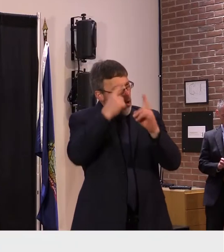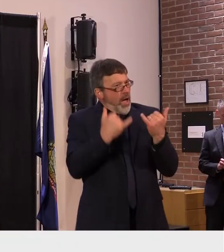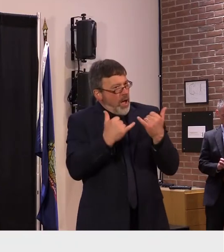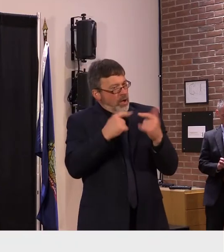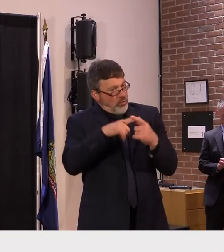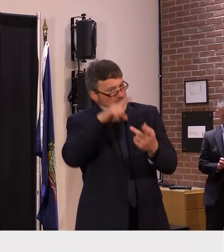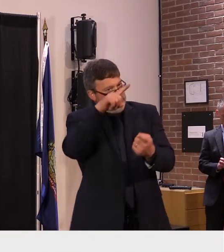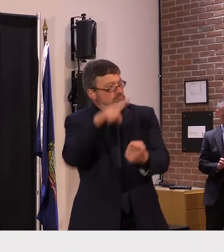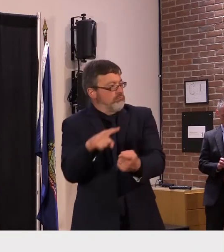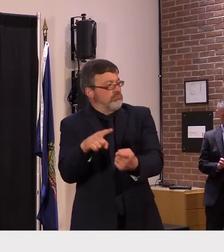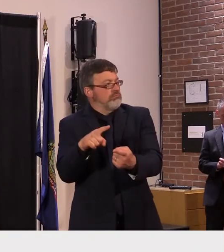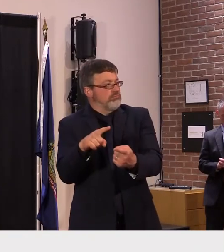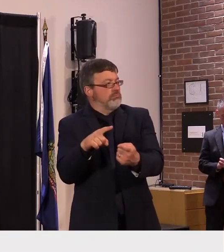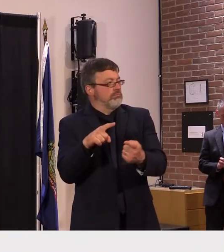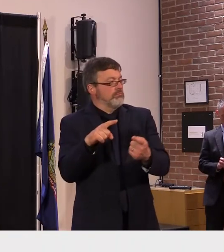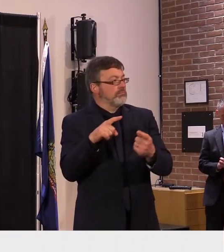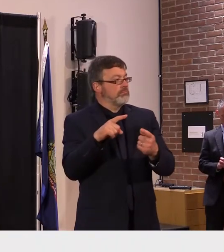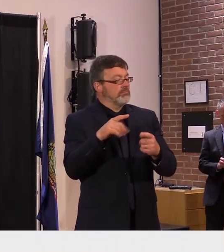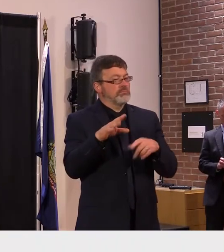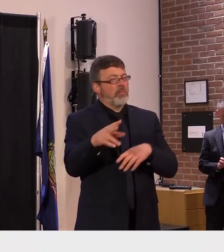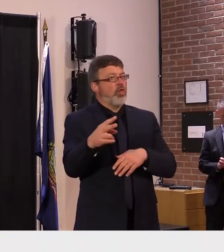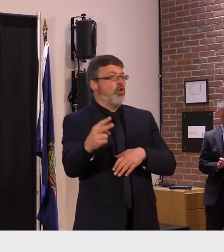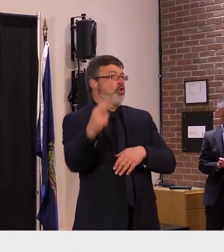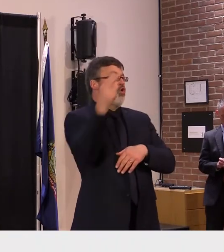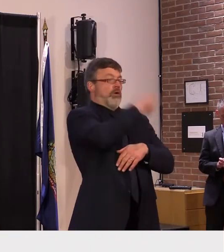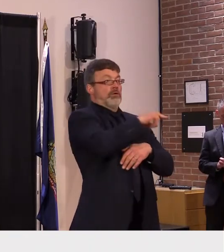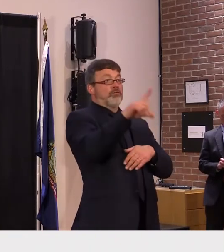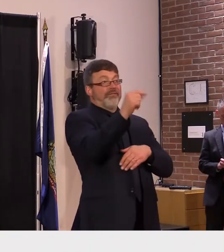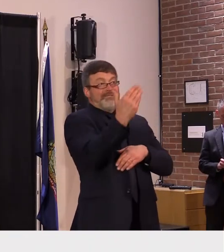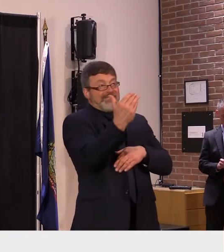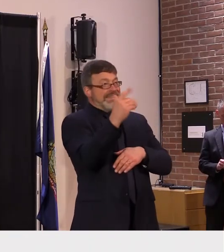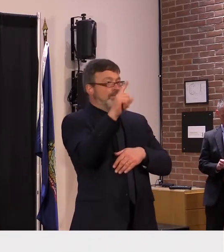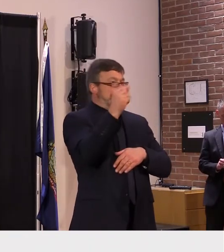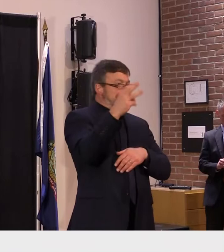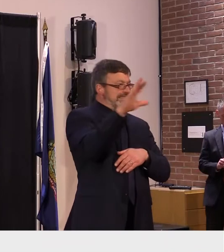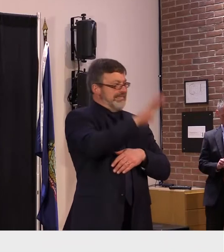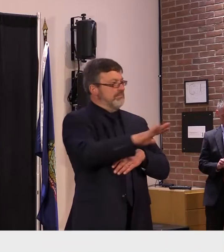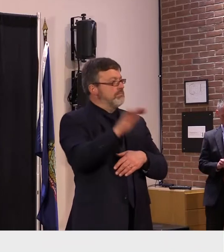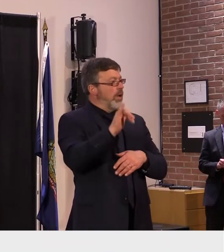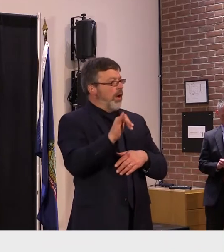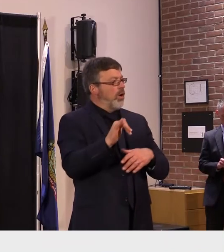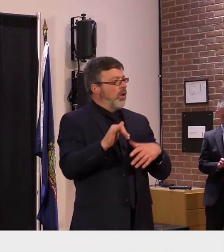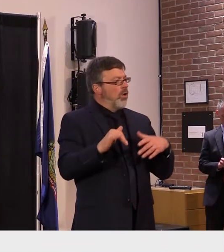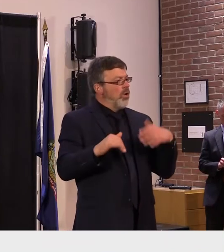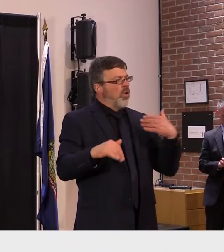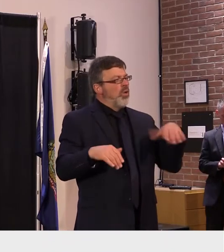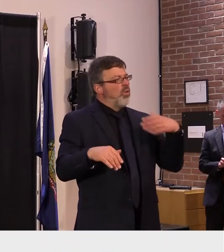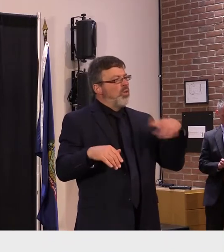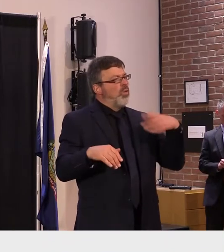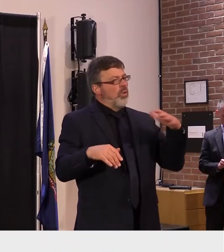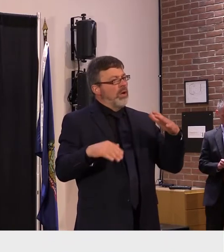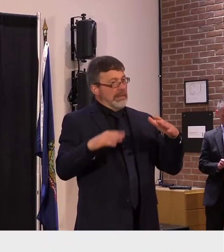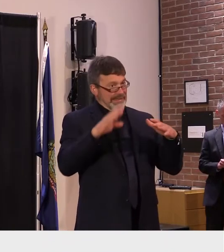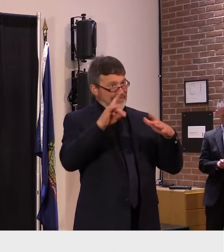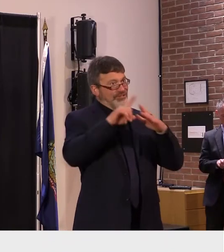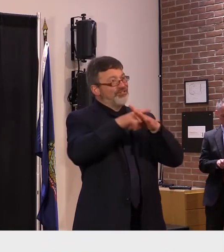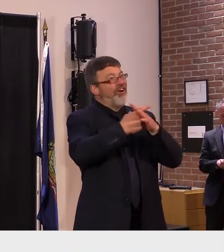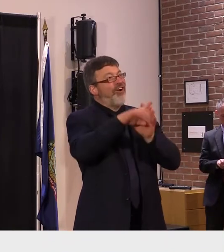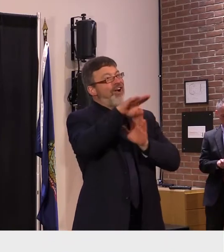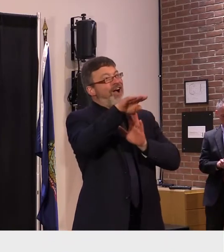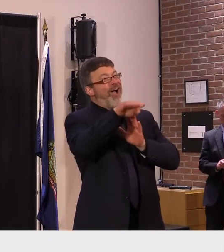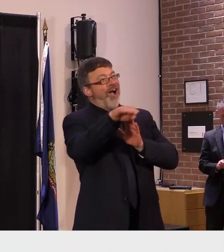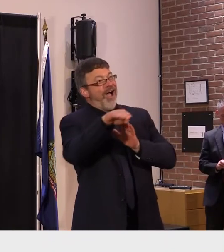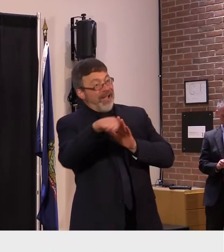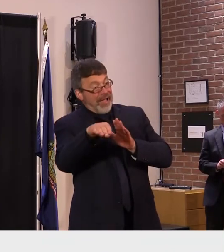that last year before the pandemic we were showing significant decrease in our opioid overdose death rate and that's because